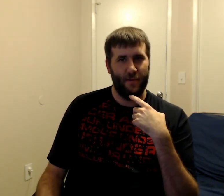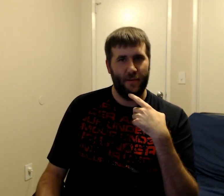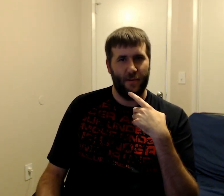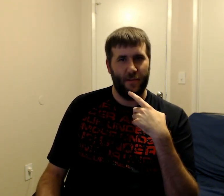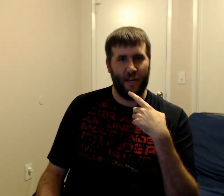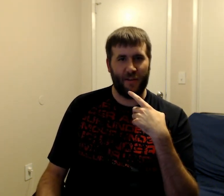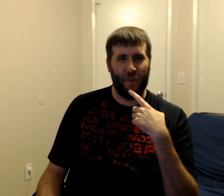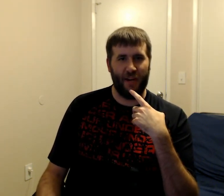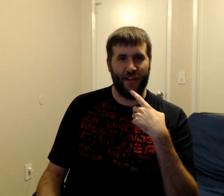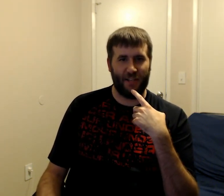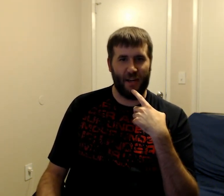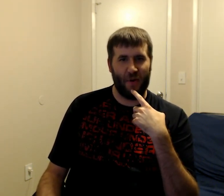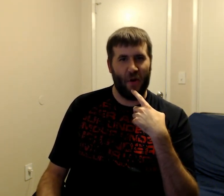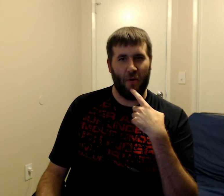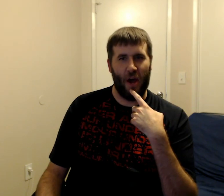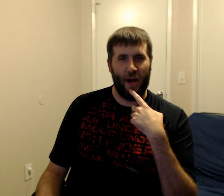Just putting the sleeper hole on.